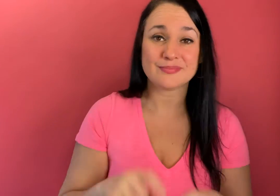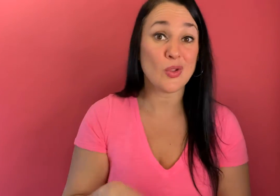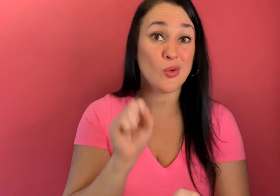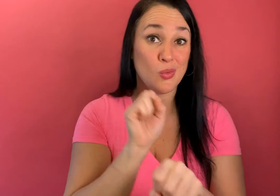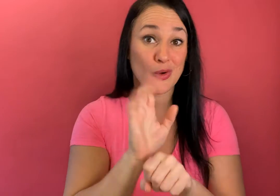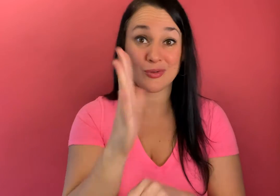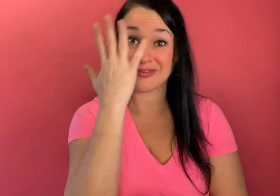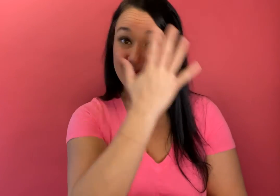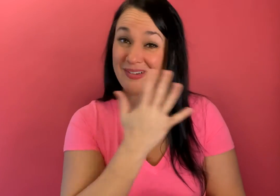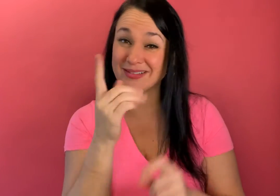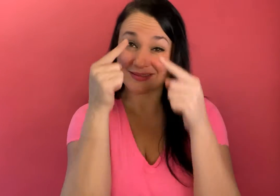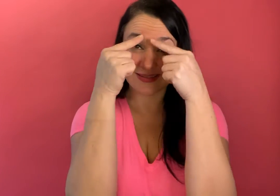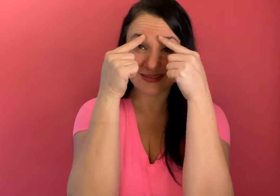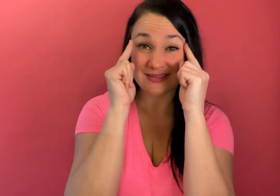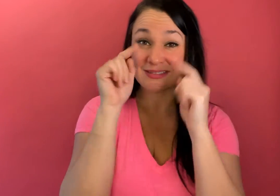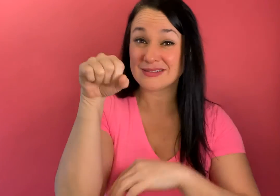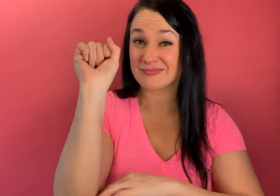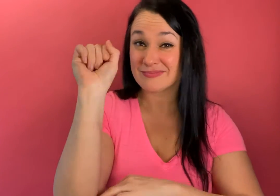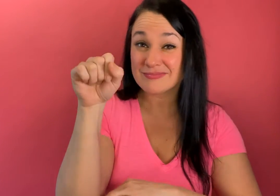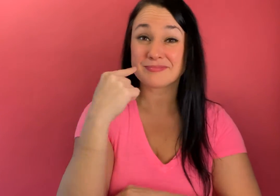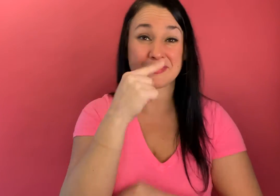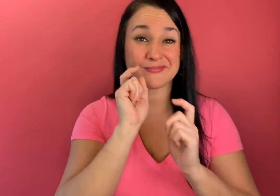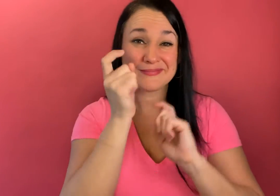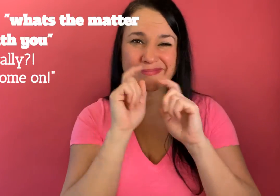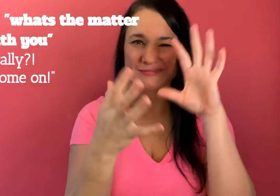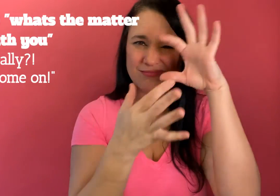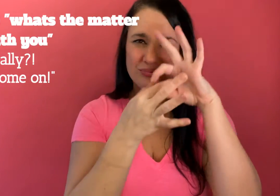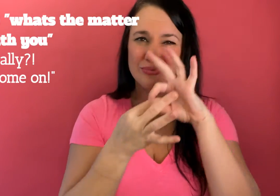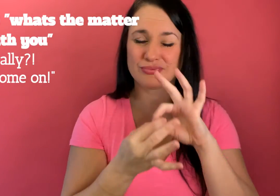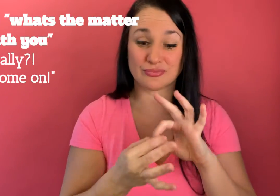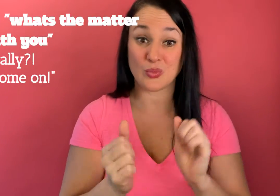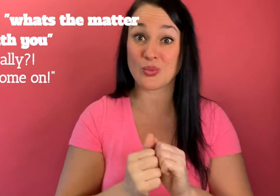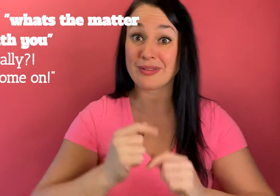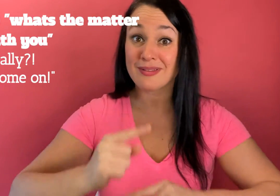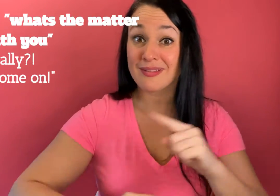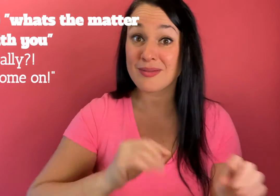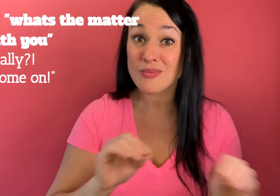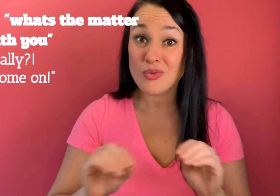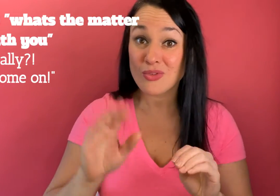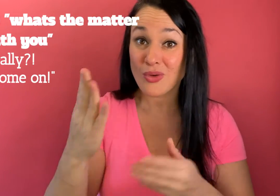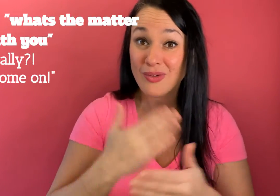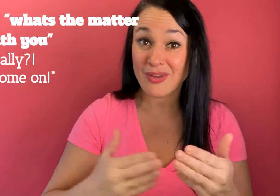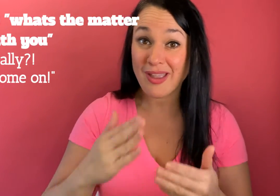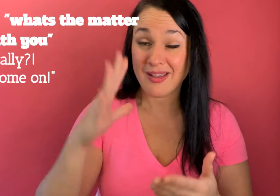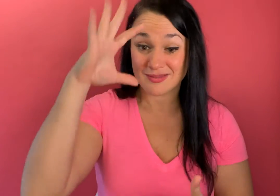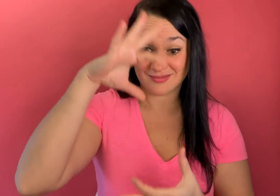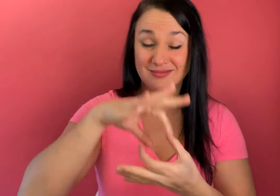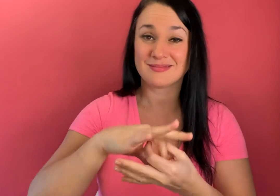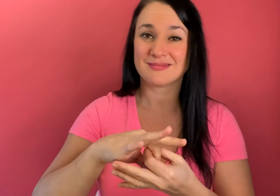expression really work those brows your face your head tilt put those all together with your signing move that moves your